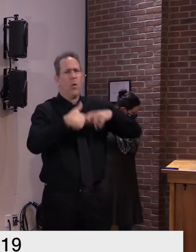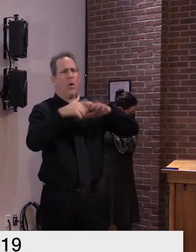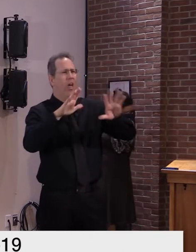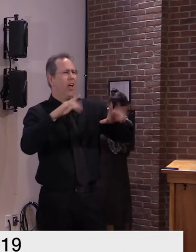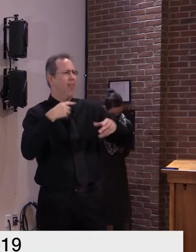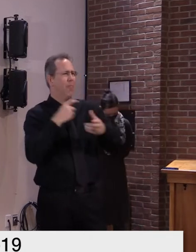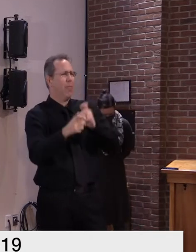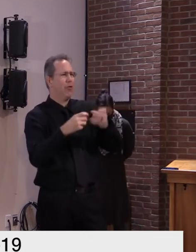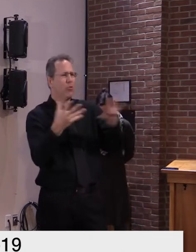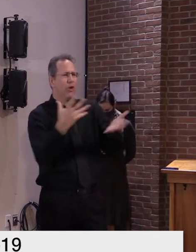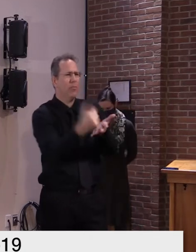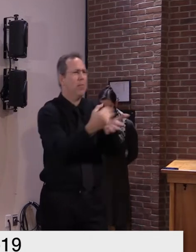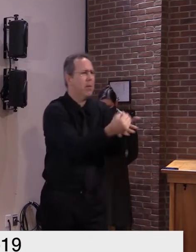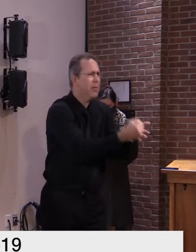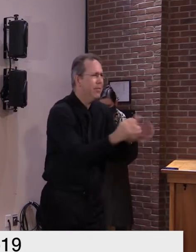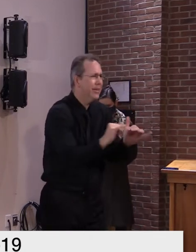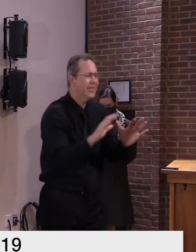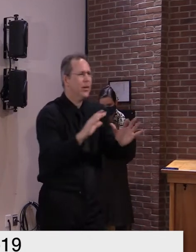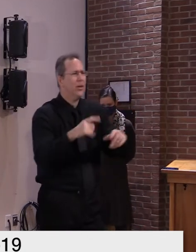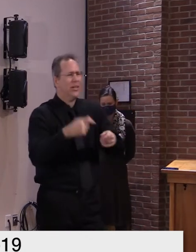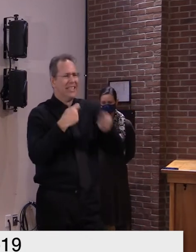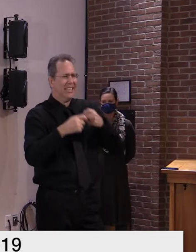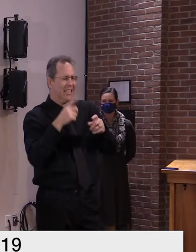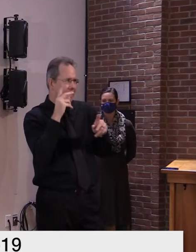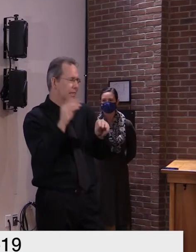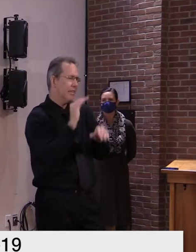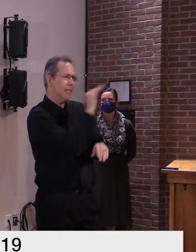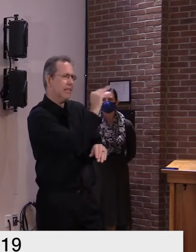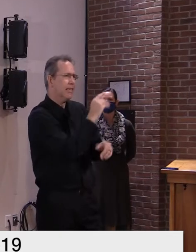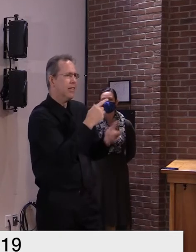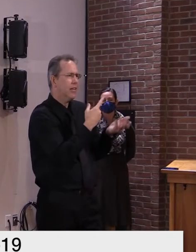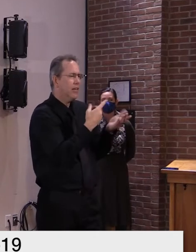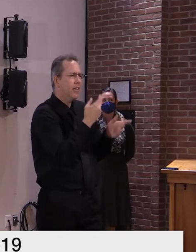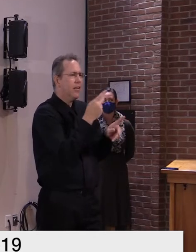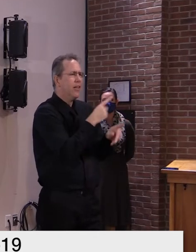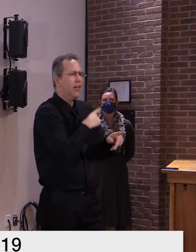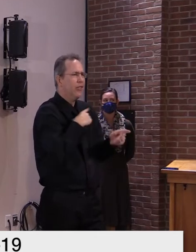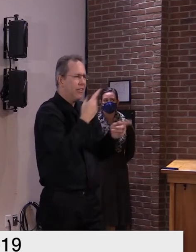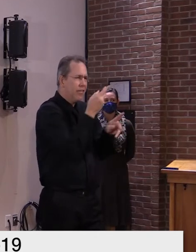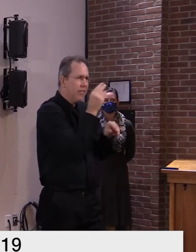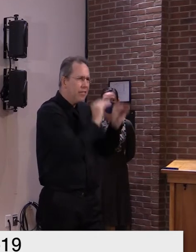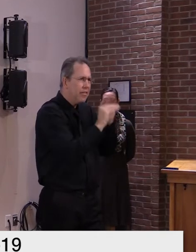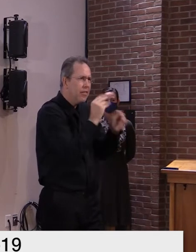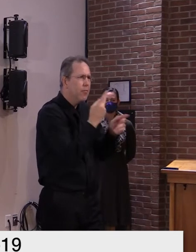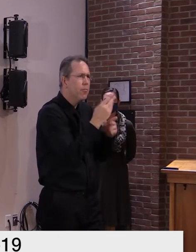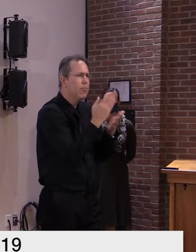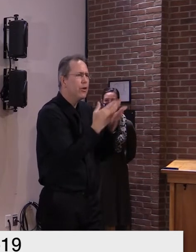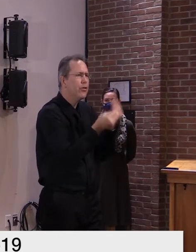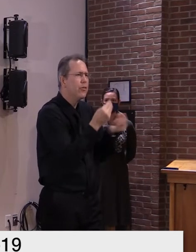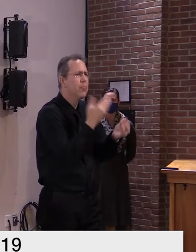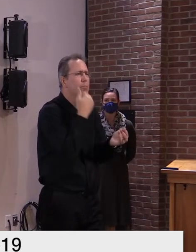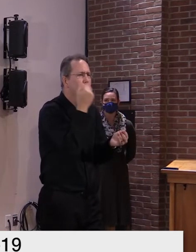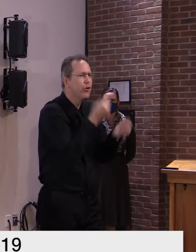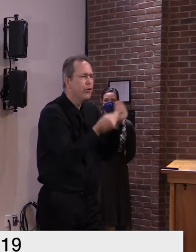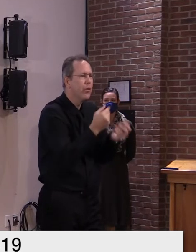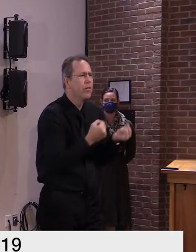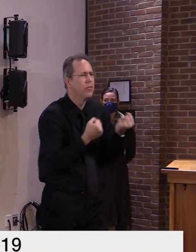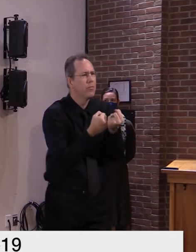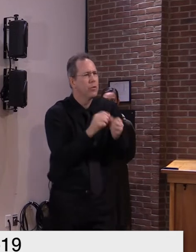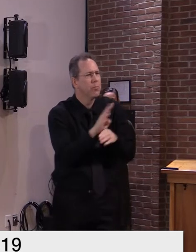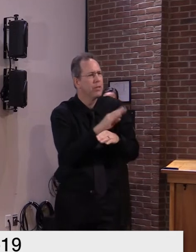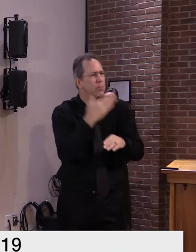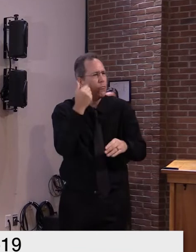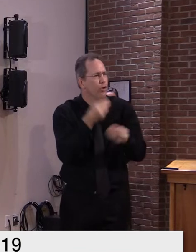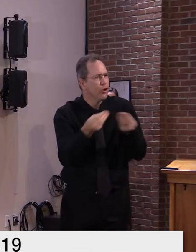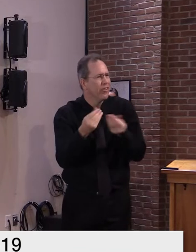joint fiscal committee to get that money out the door um so that we can get it in the hands of those who who need it at this point there was also another